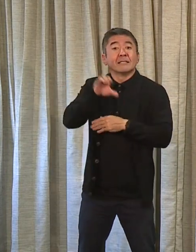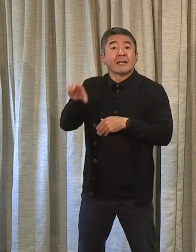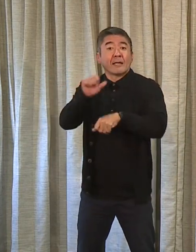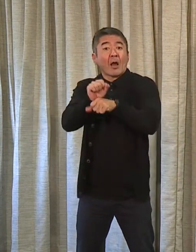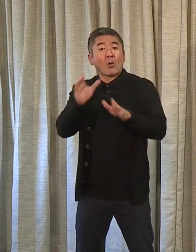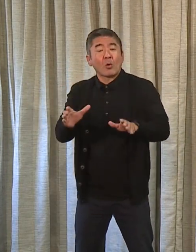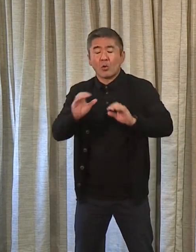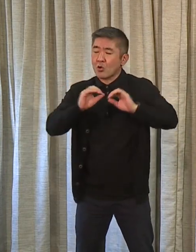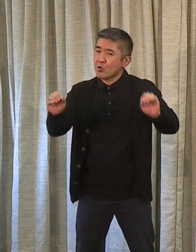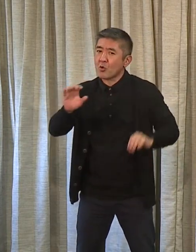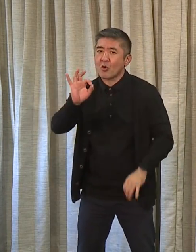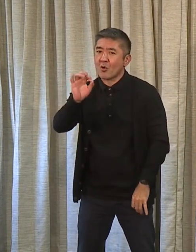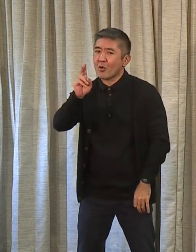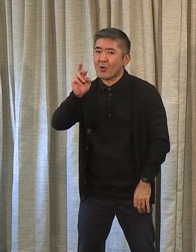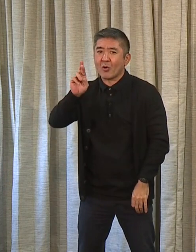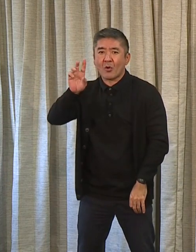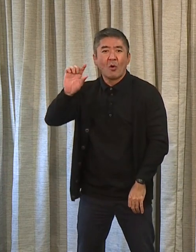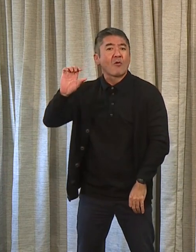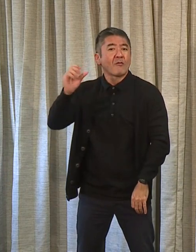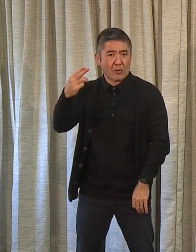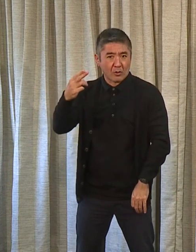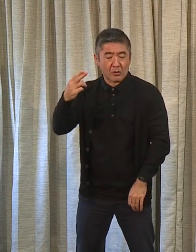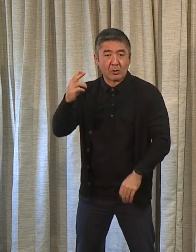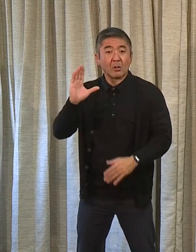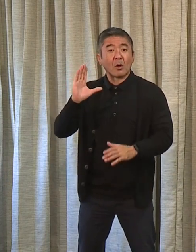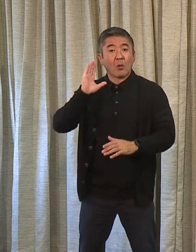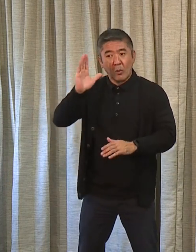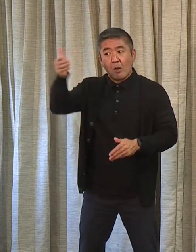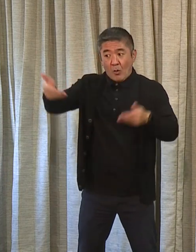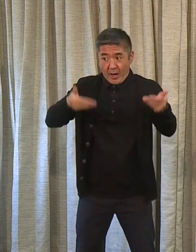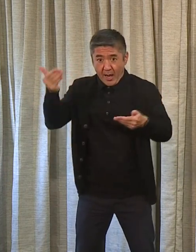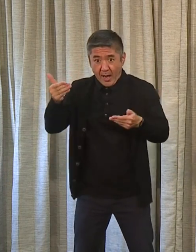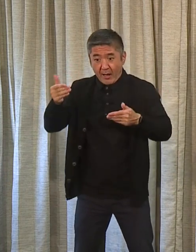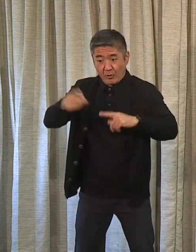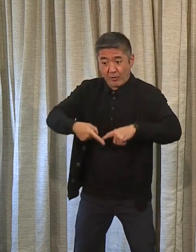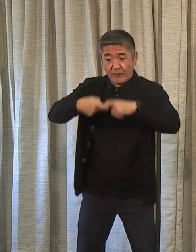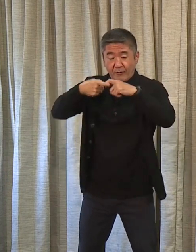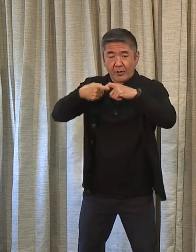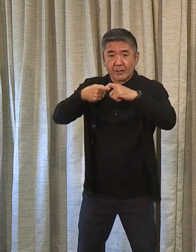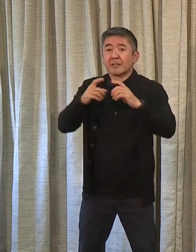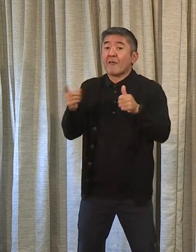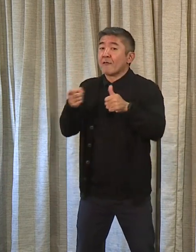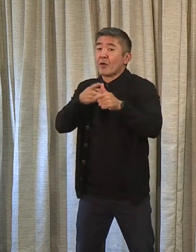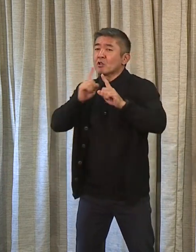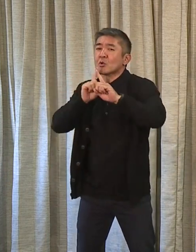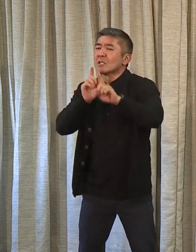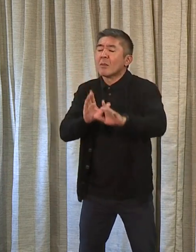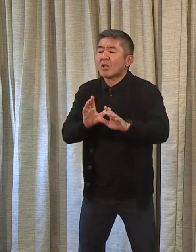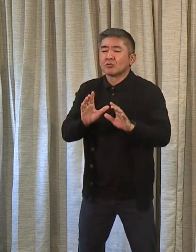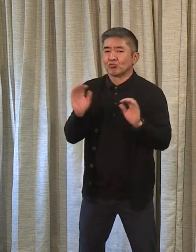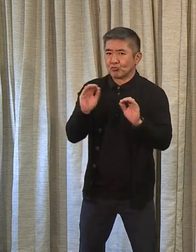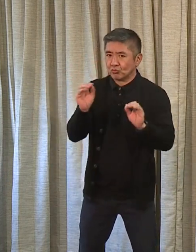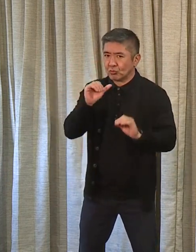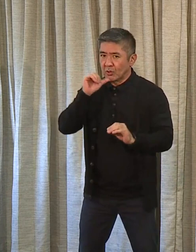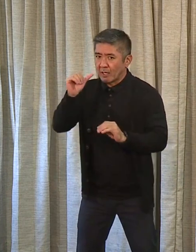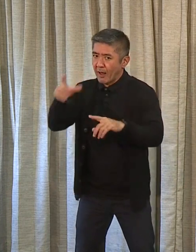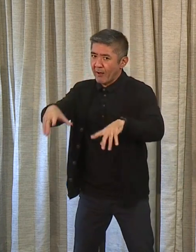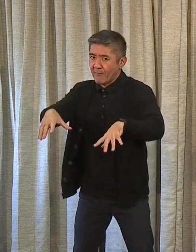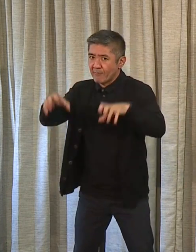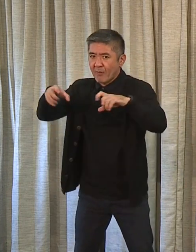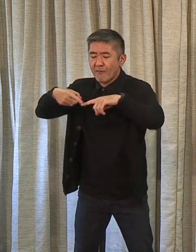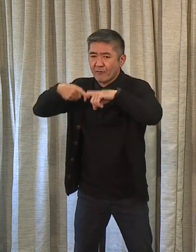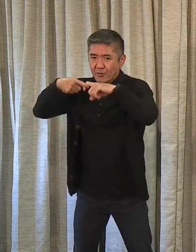furlough. We'll implement a hiring freeze, but will not affect our first responders. We'll ask them to continue to provide